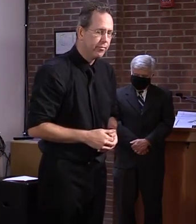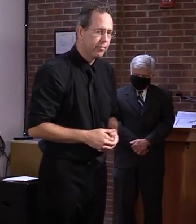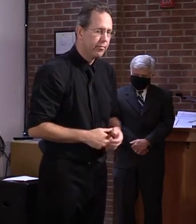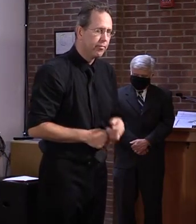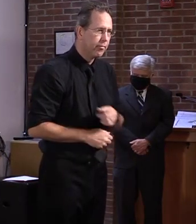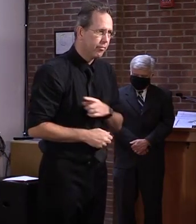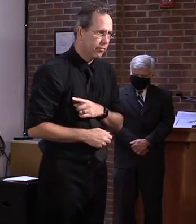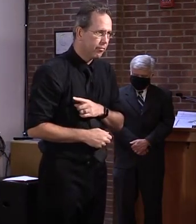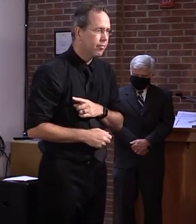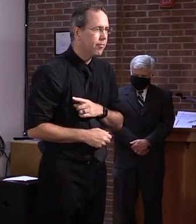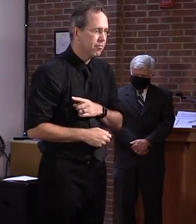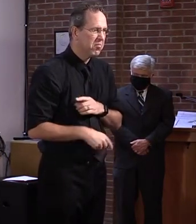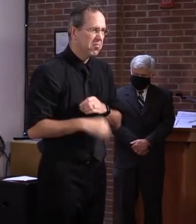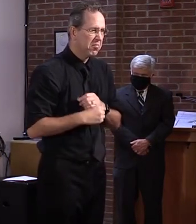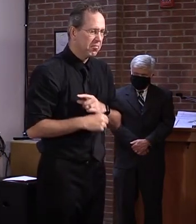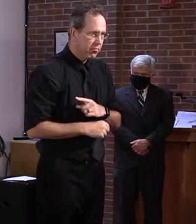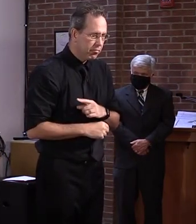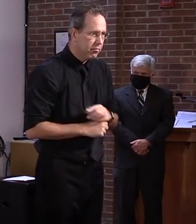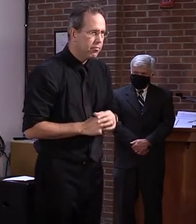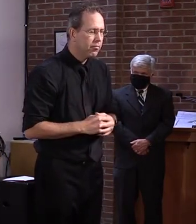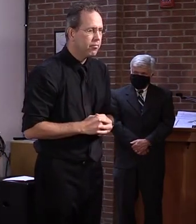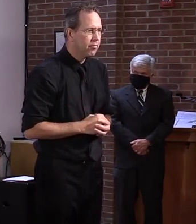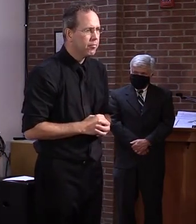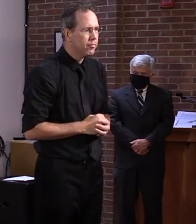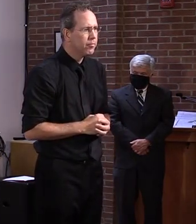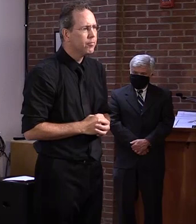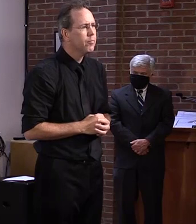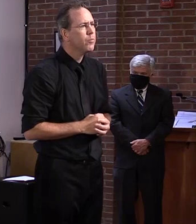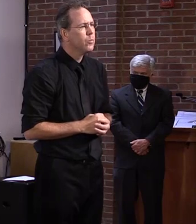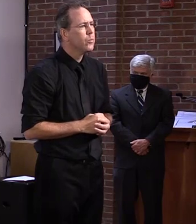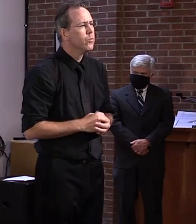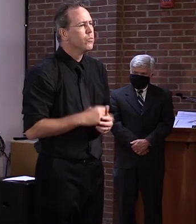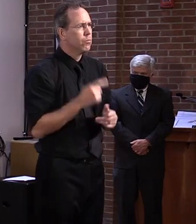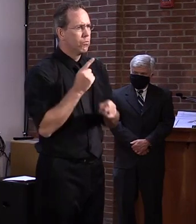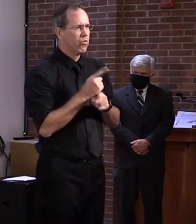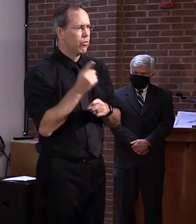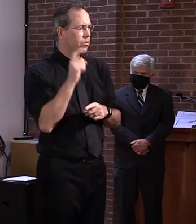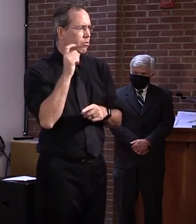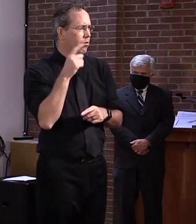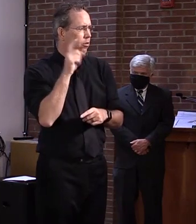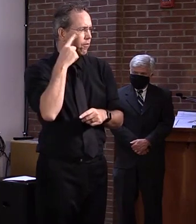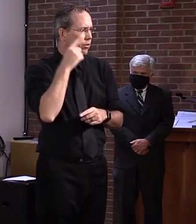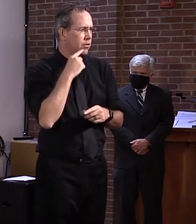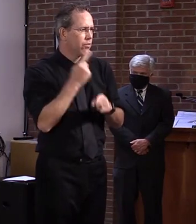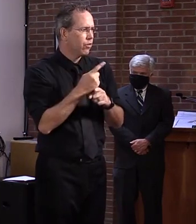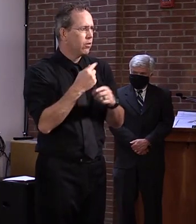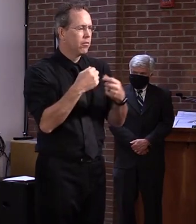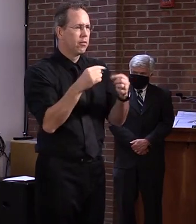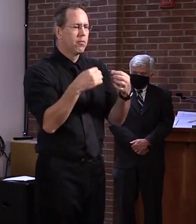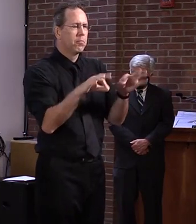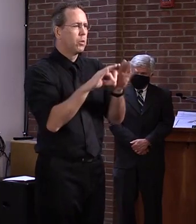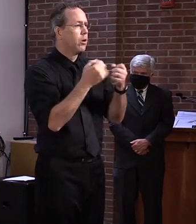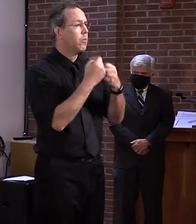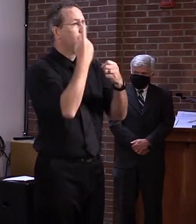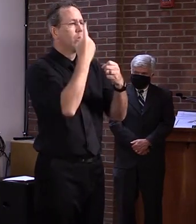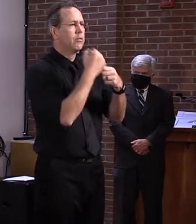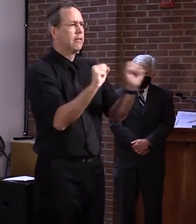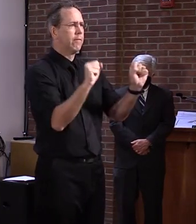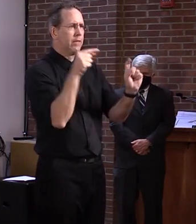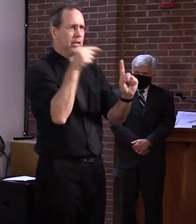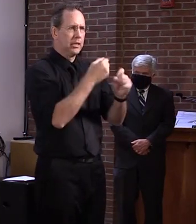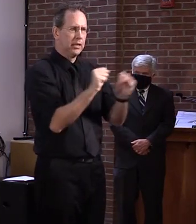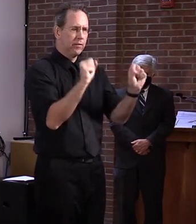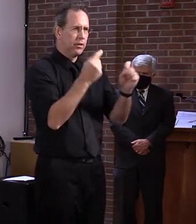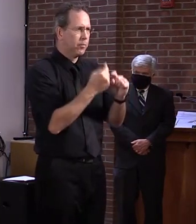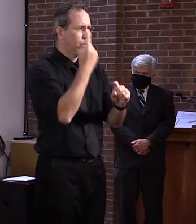Thank you, governor. Um, you are absolutely correct and safety is the most important. Um, this is the first